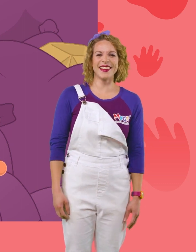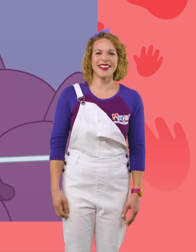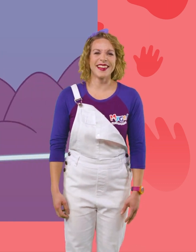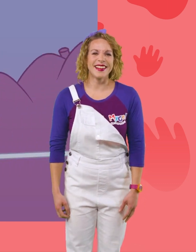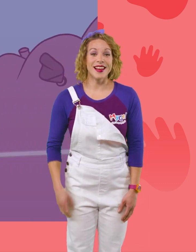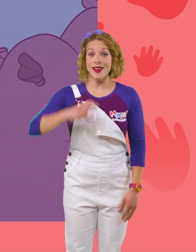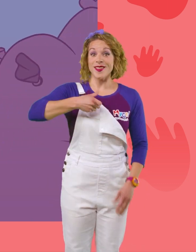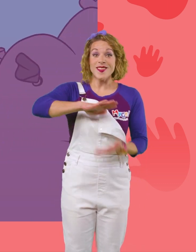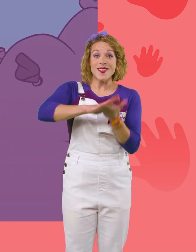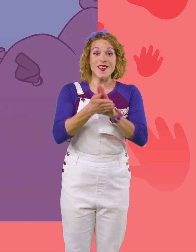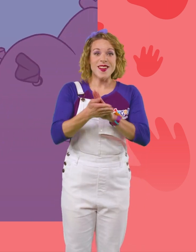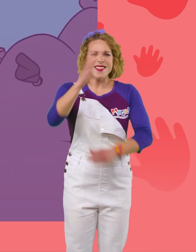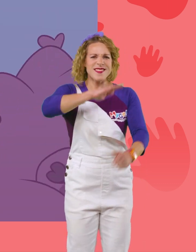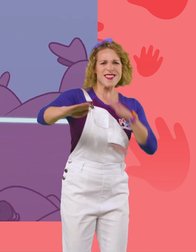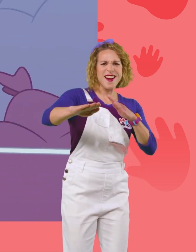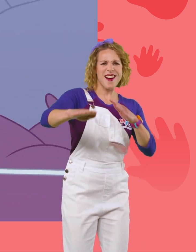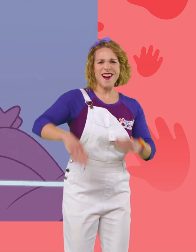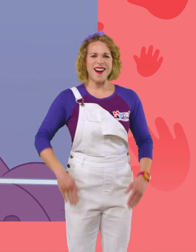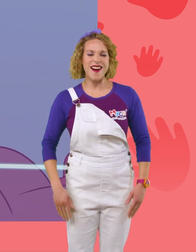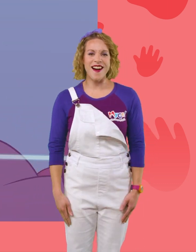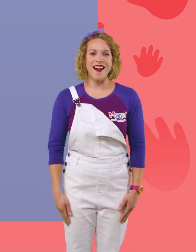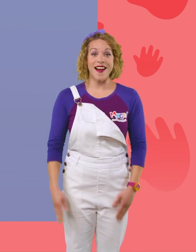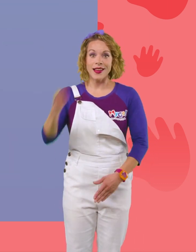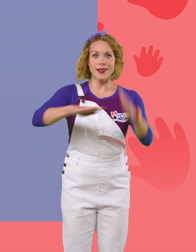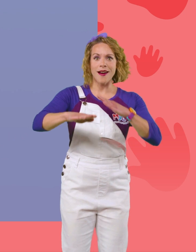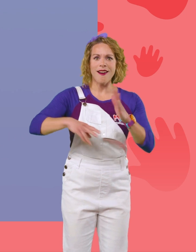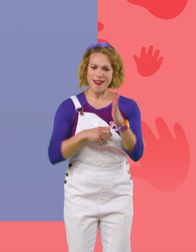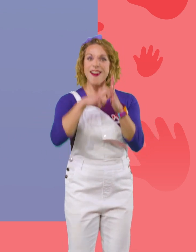Now for B! Ninja! Ninja, climb!